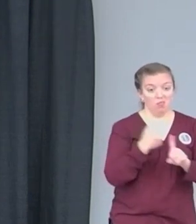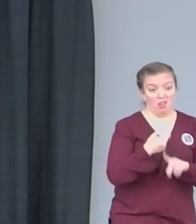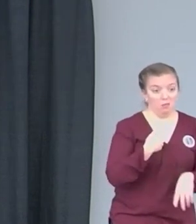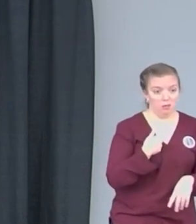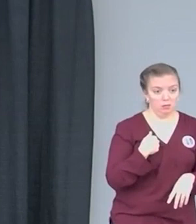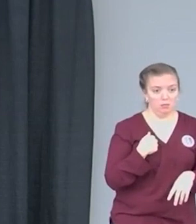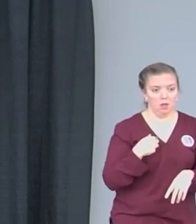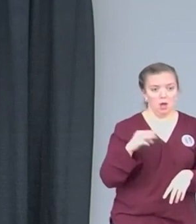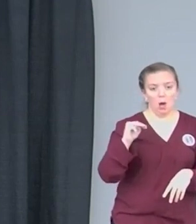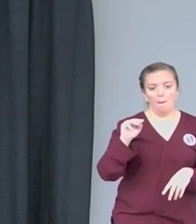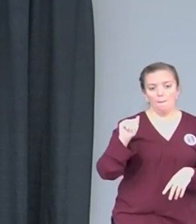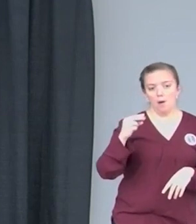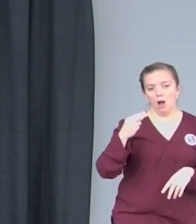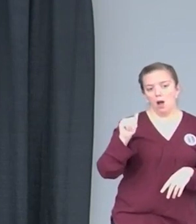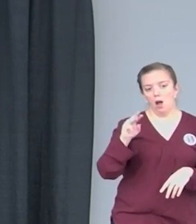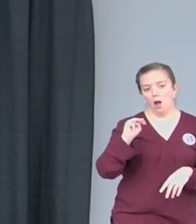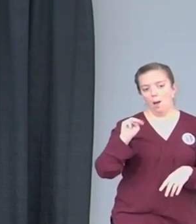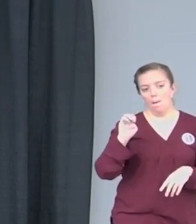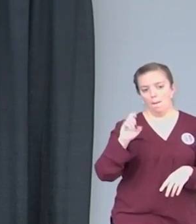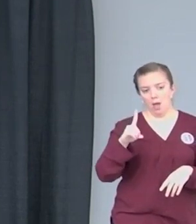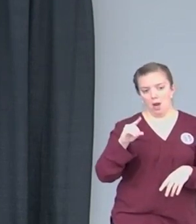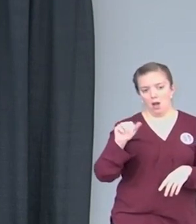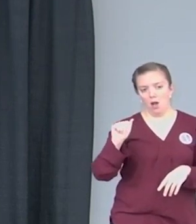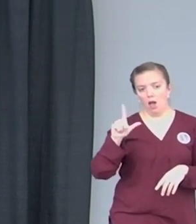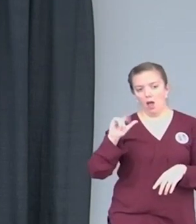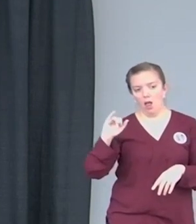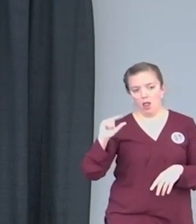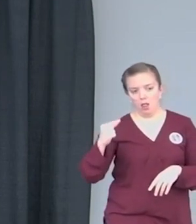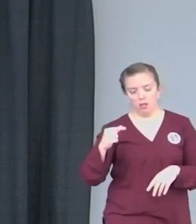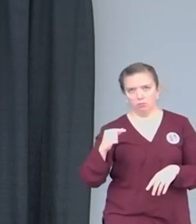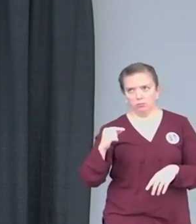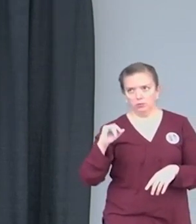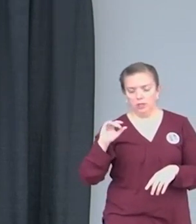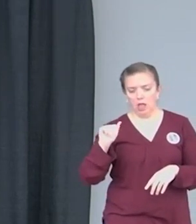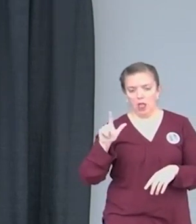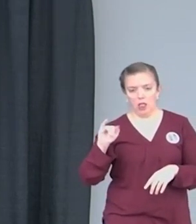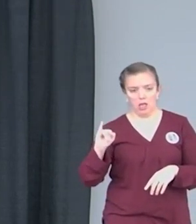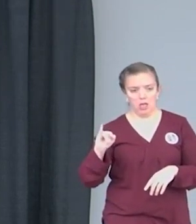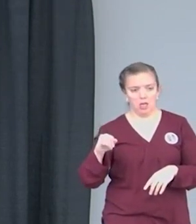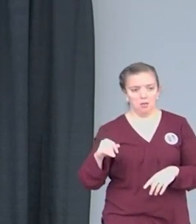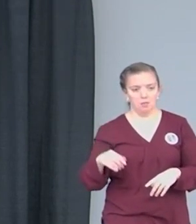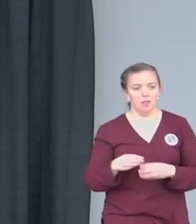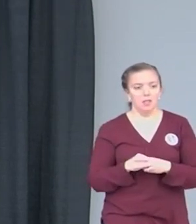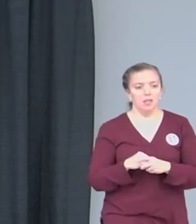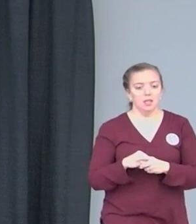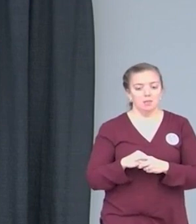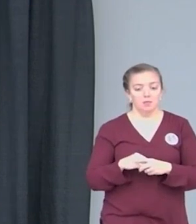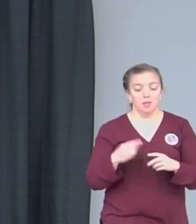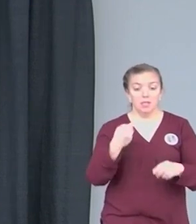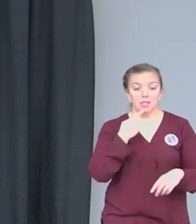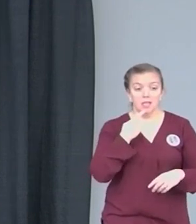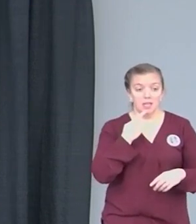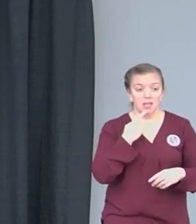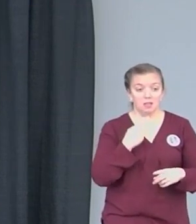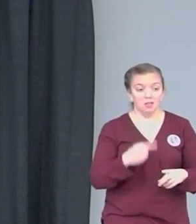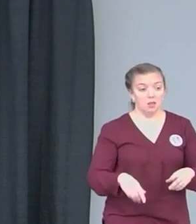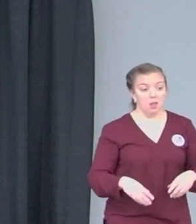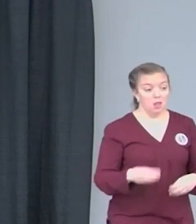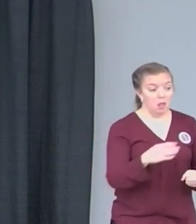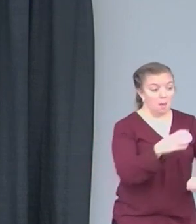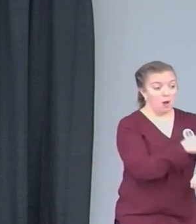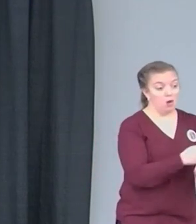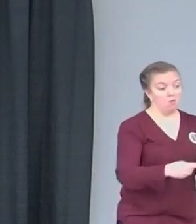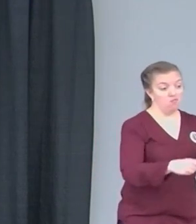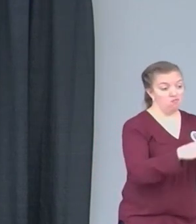Muhammad Ali says it best. He says, the constant repetition of affirmations that leads to belief. And once that belief